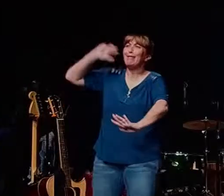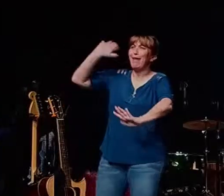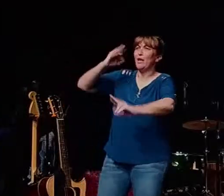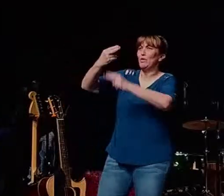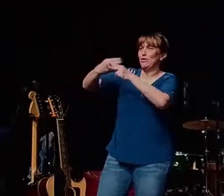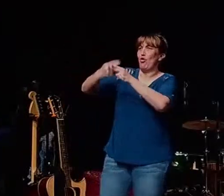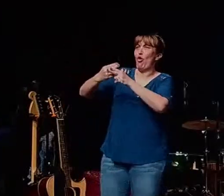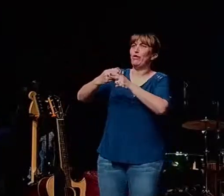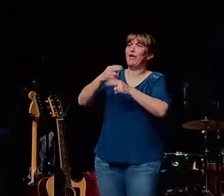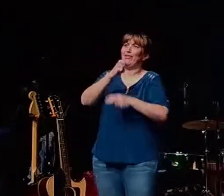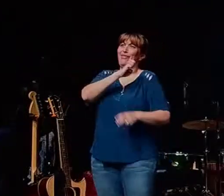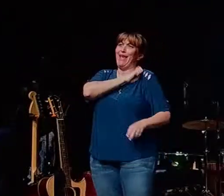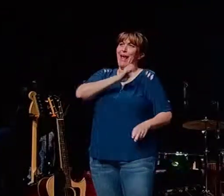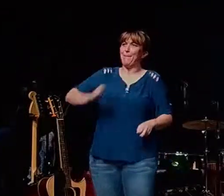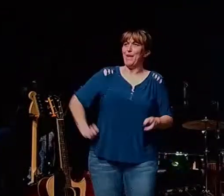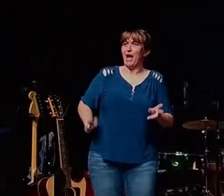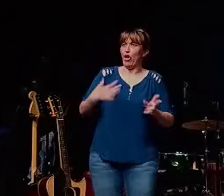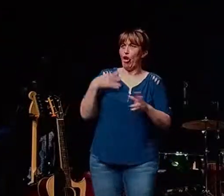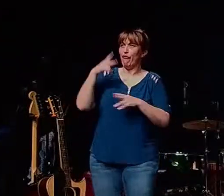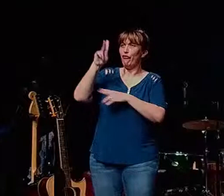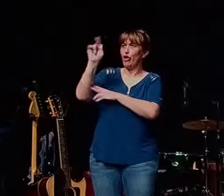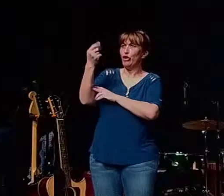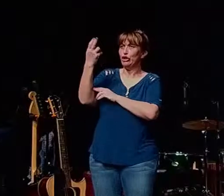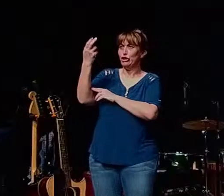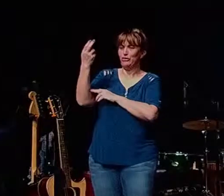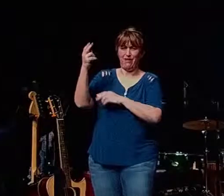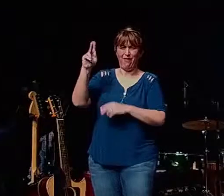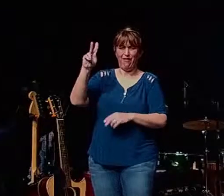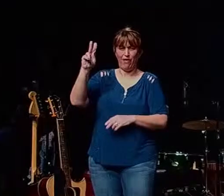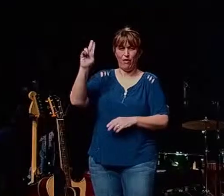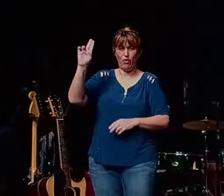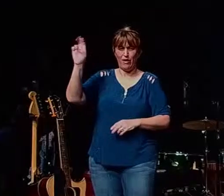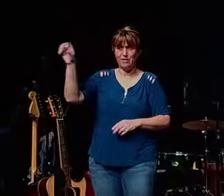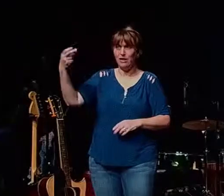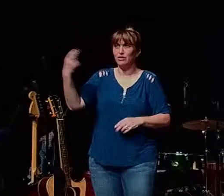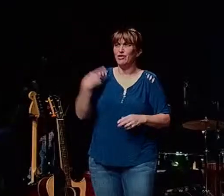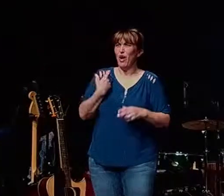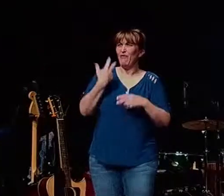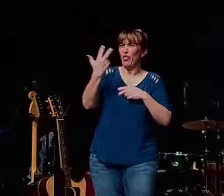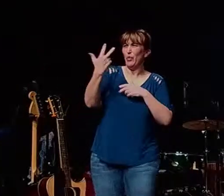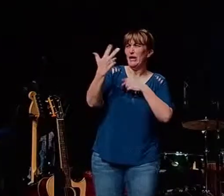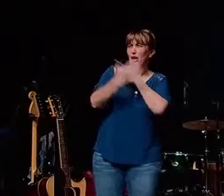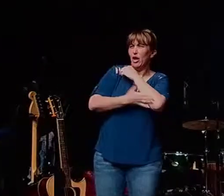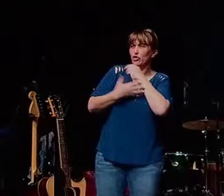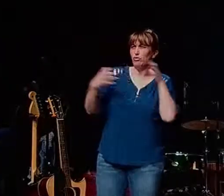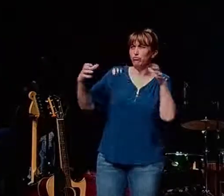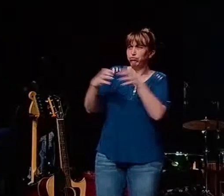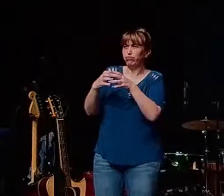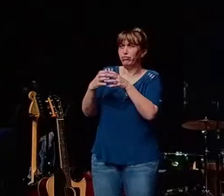kush and it covered three different countries ethiopia sudan and another one